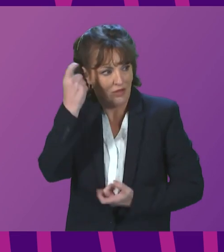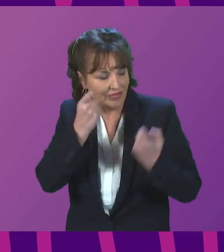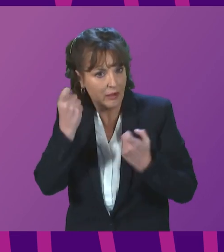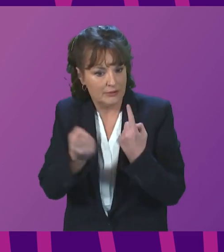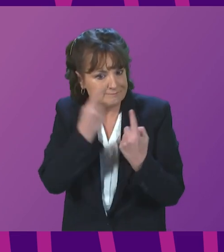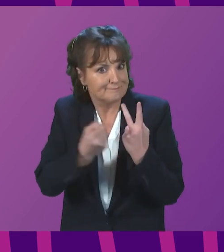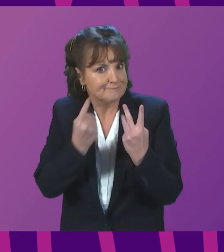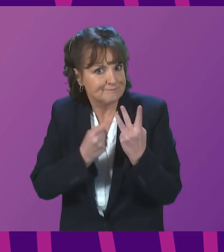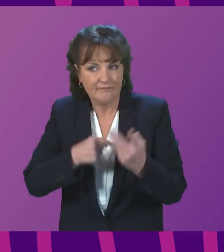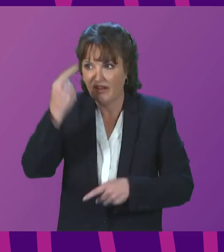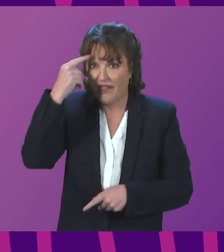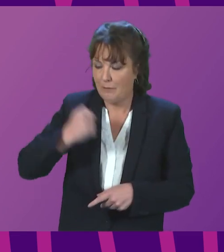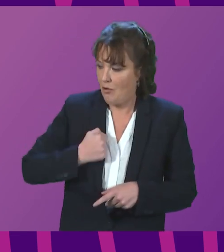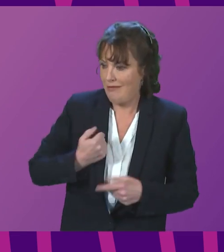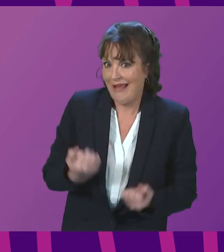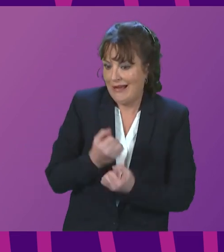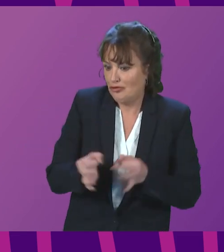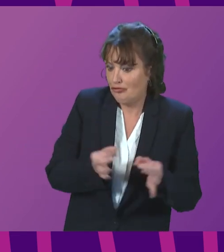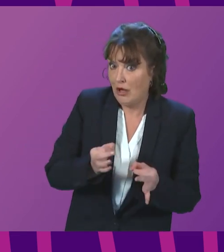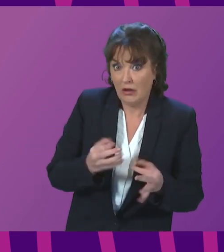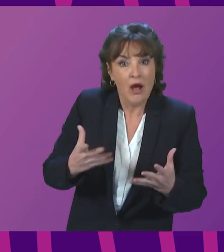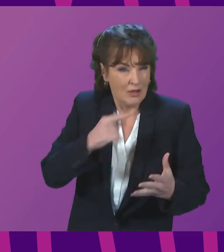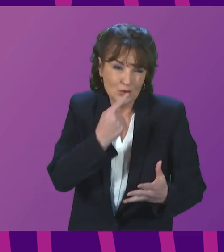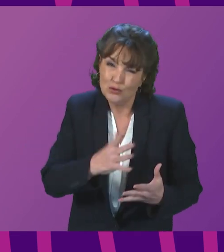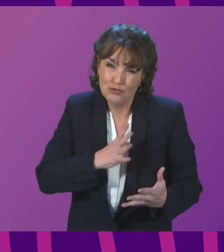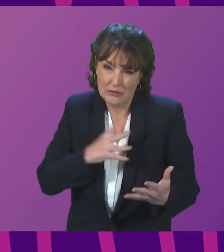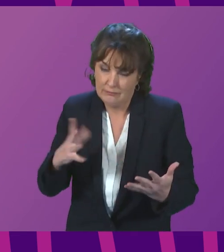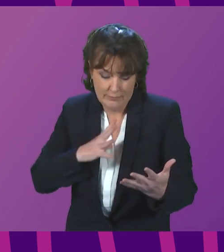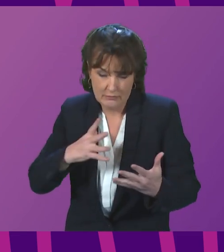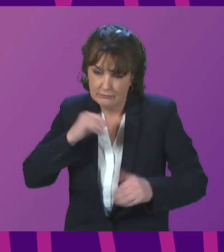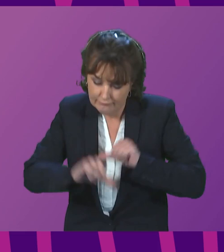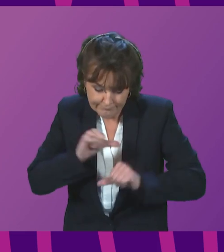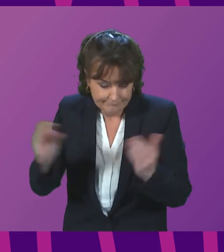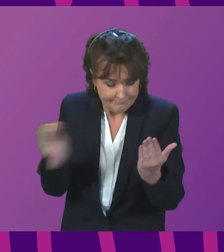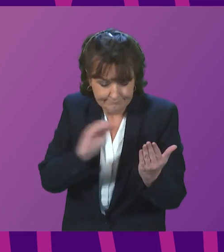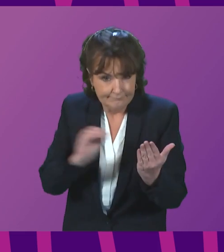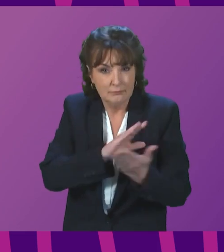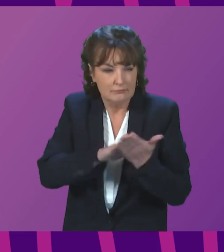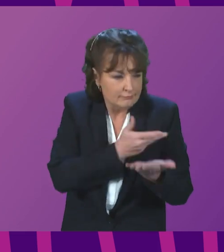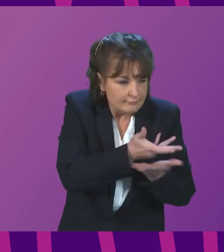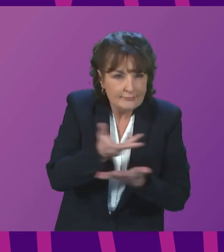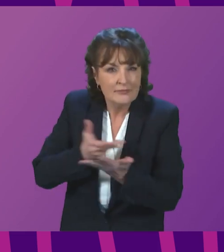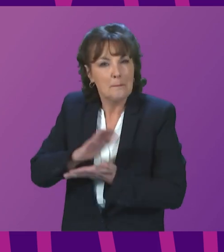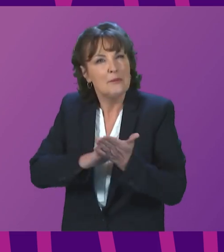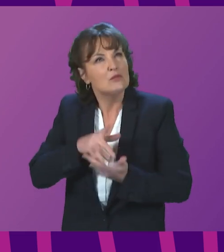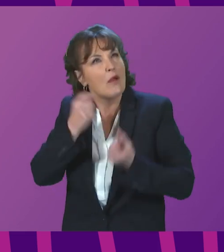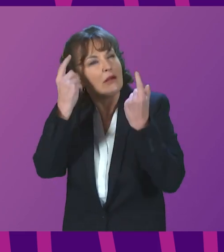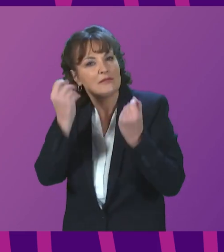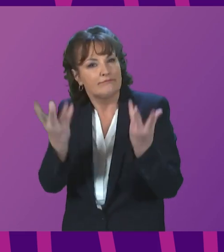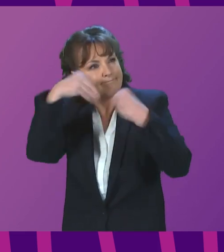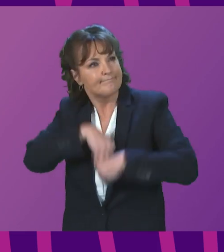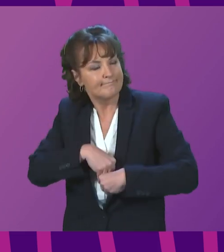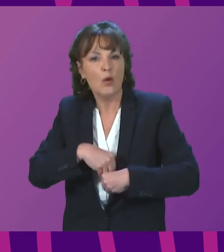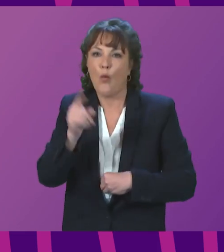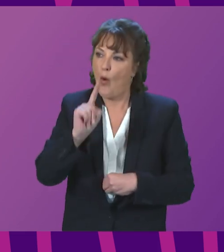The work on our energy strategy, as I said, is underway. That will allow us to properly understand our energy requirements as we make